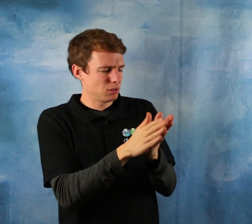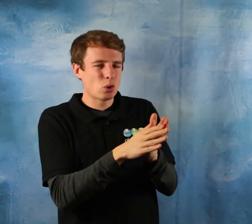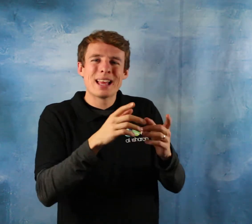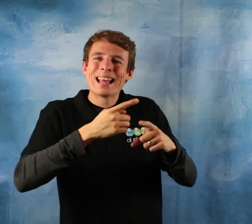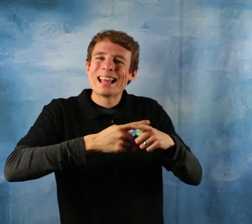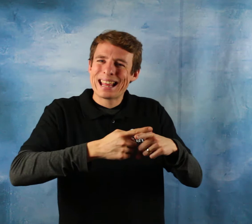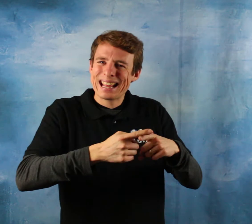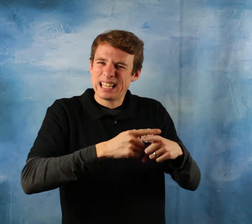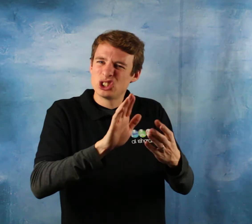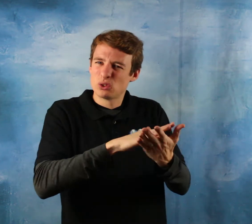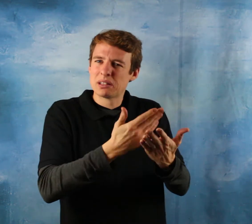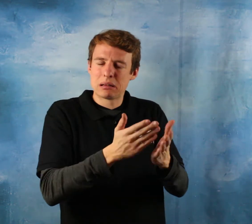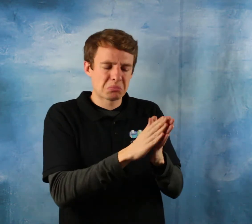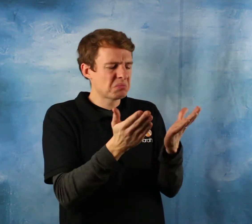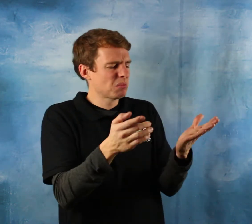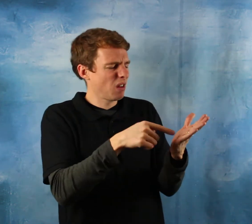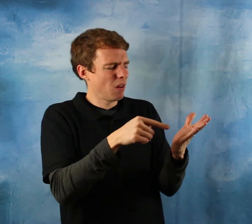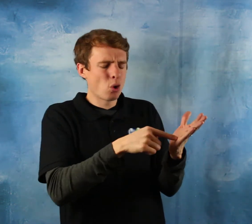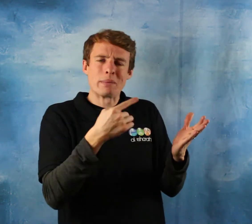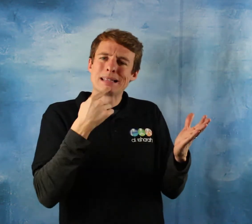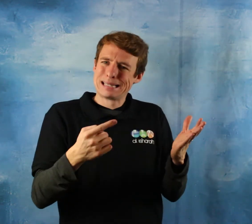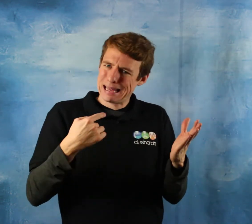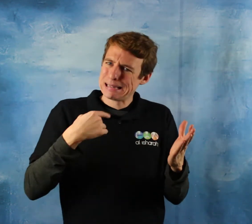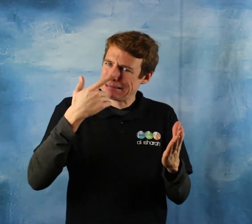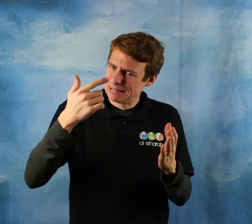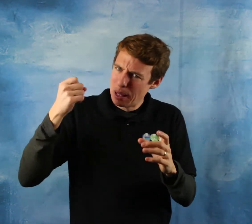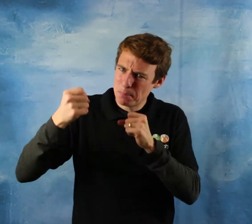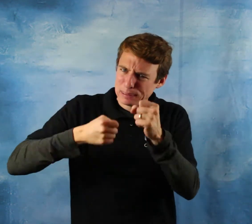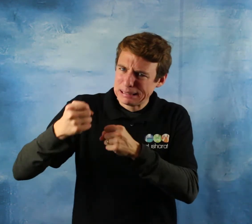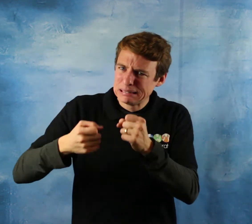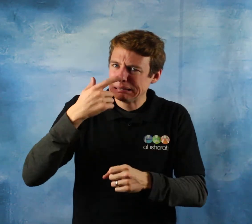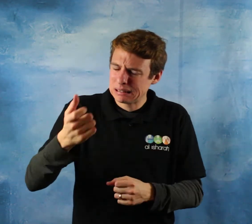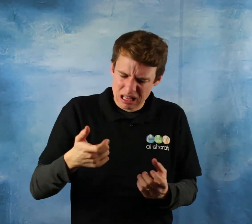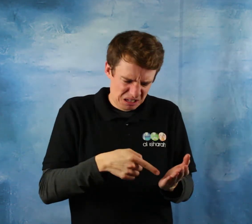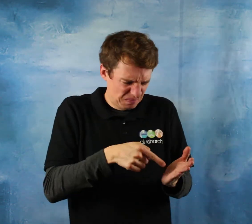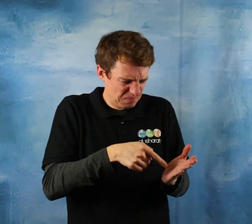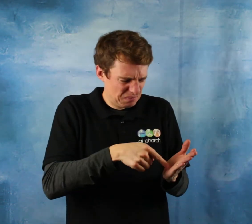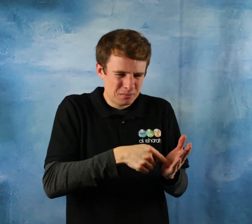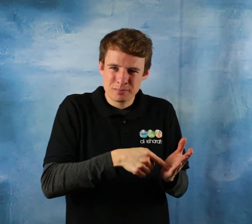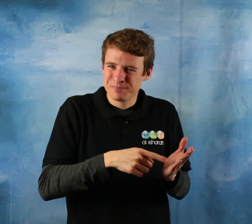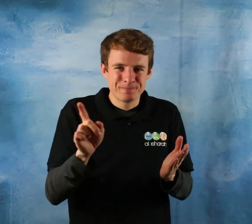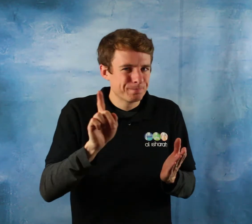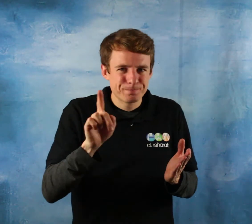he's never read a book of fiqh and even if he has he has misunderstood it and he has not understood it within the wider context